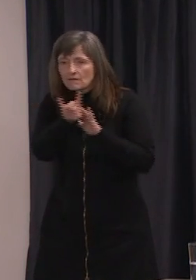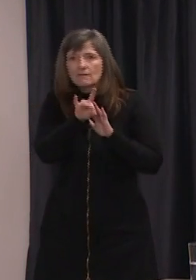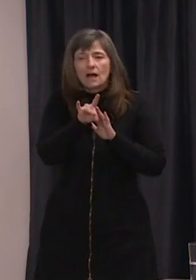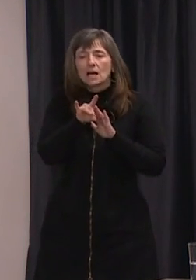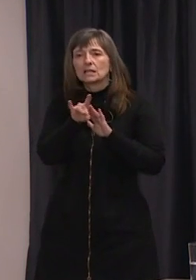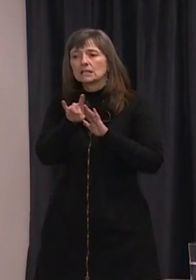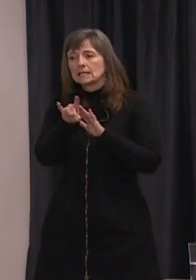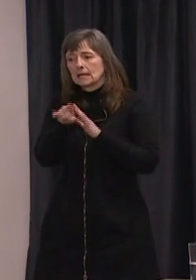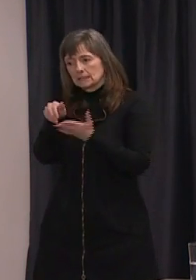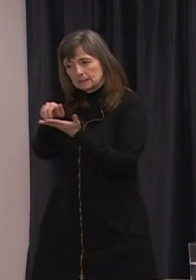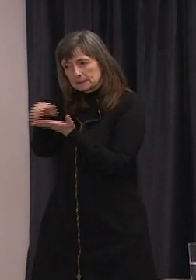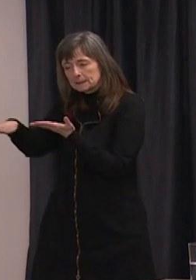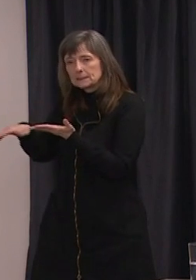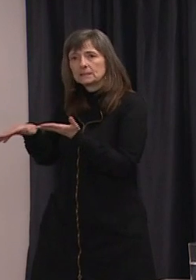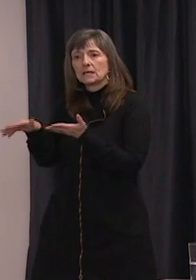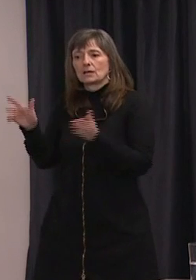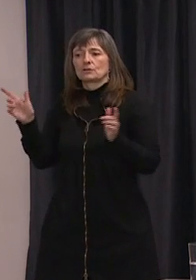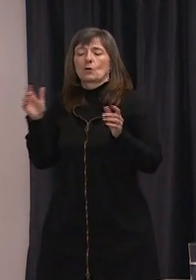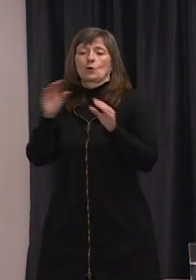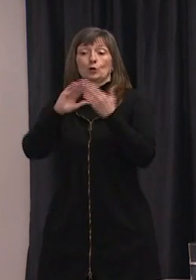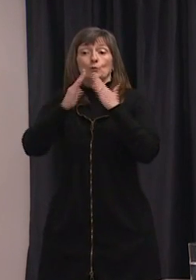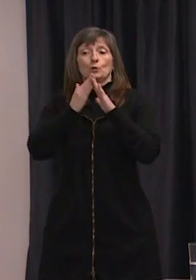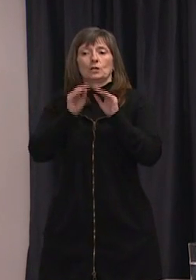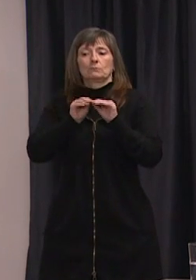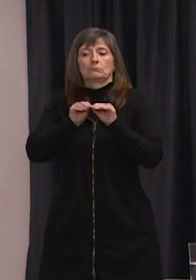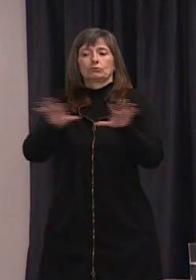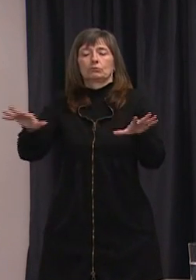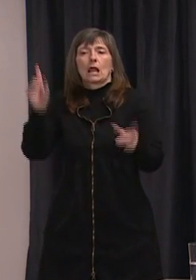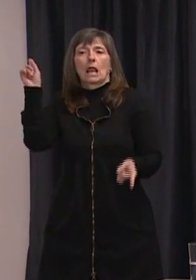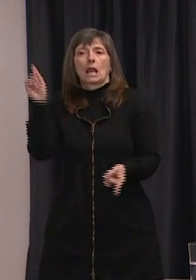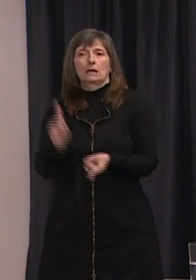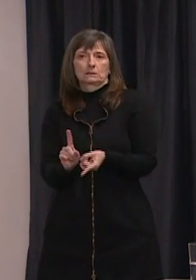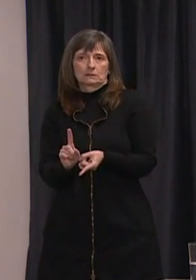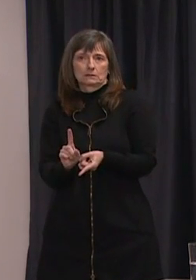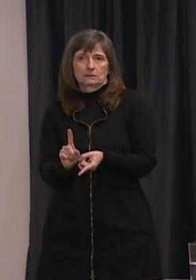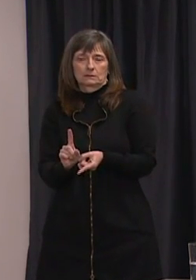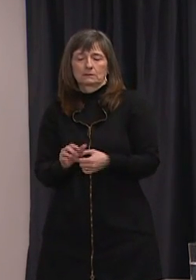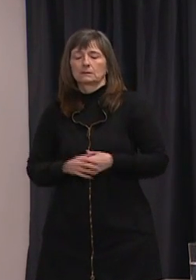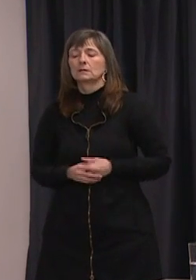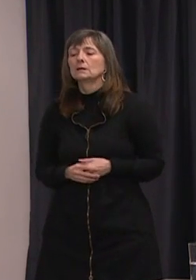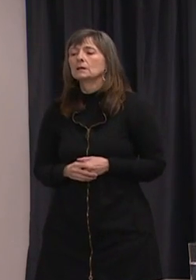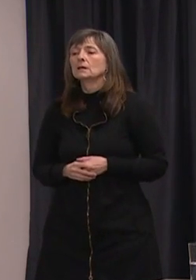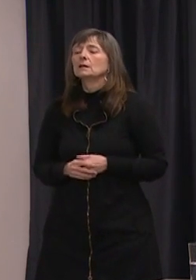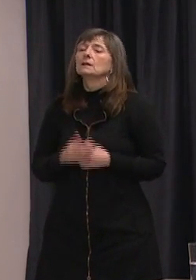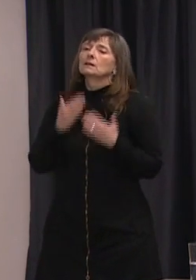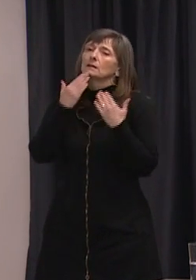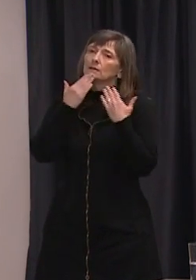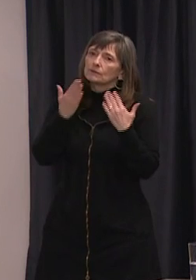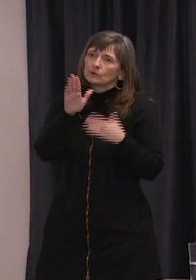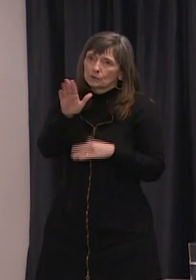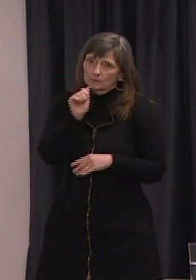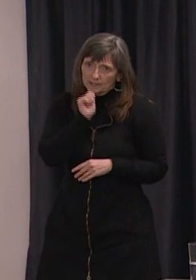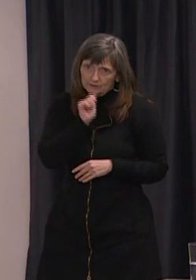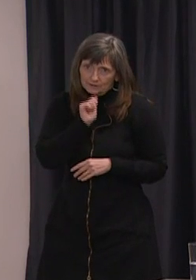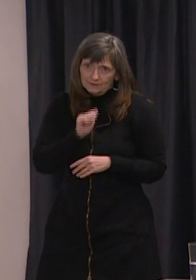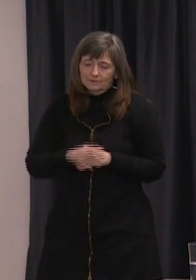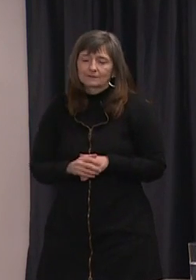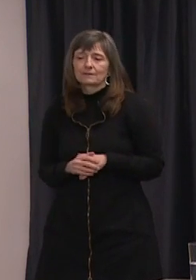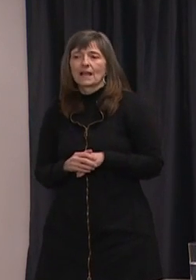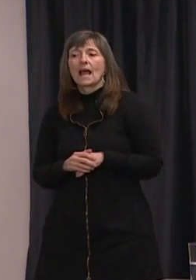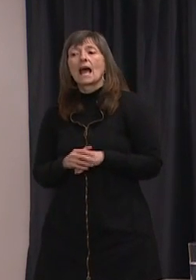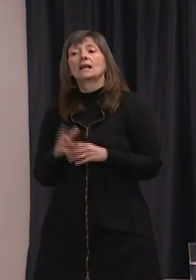within the community. I appreciate everyone's patience and cooperation during this difficult time.